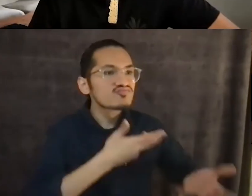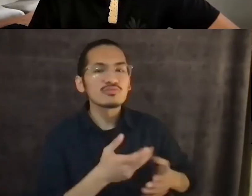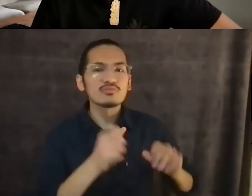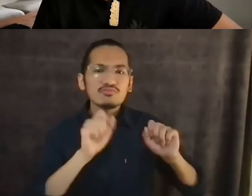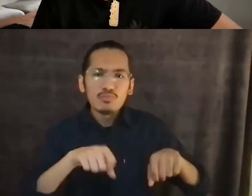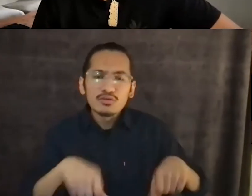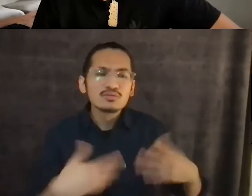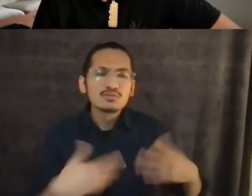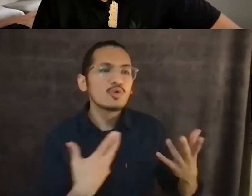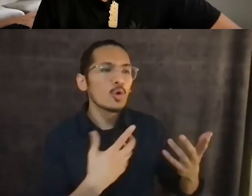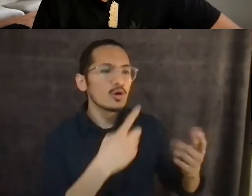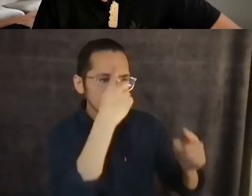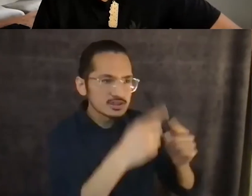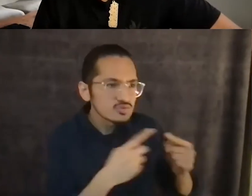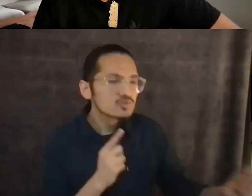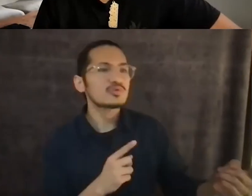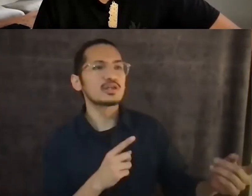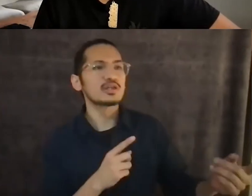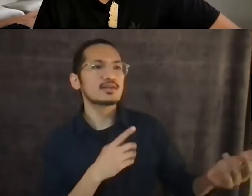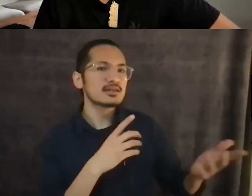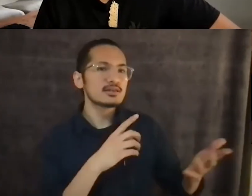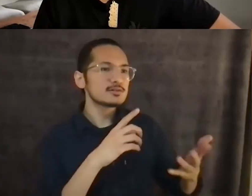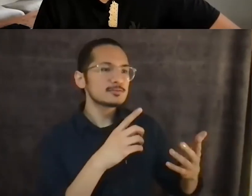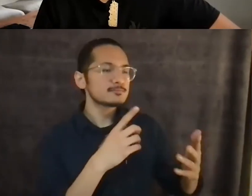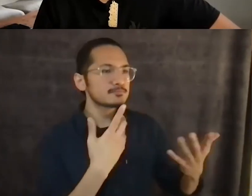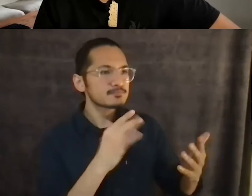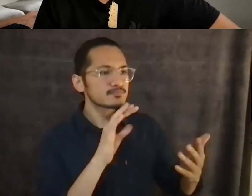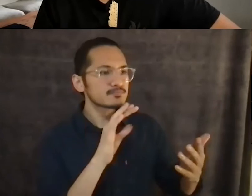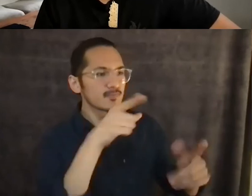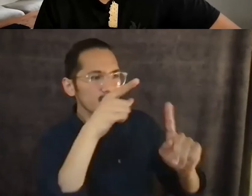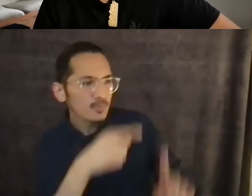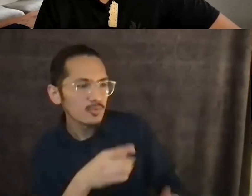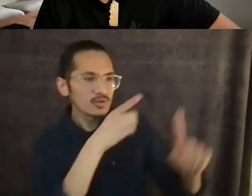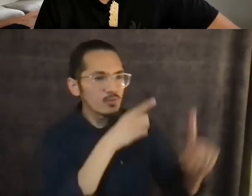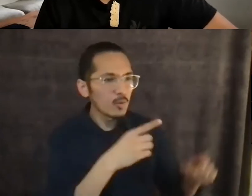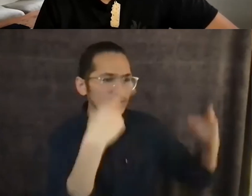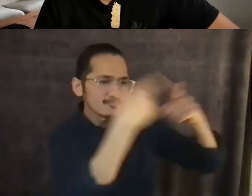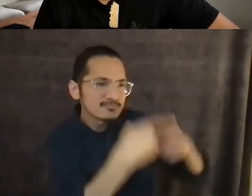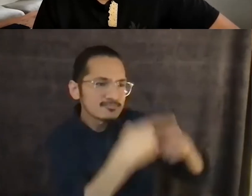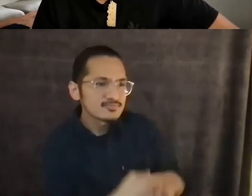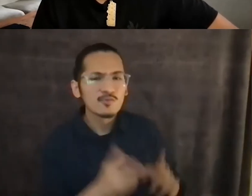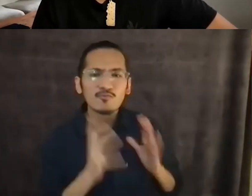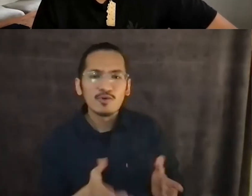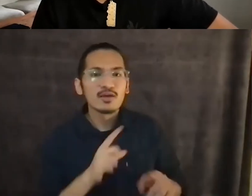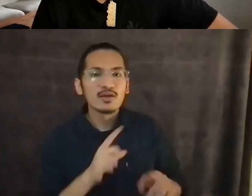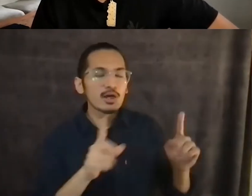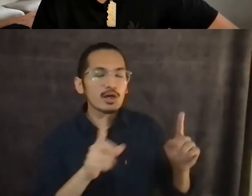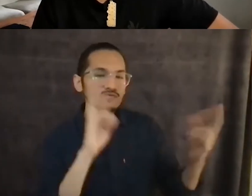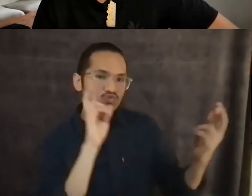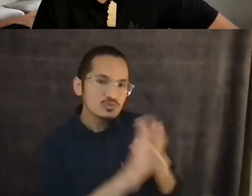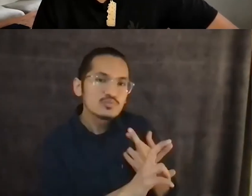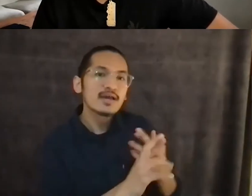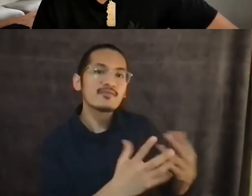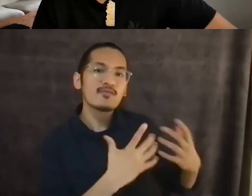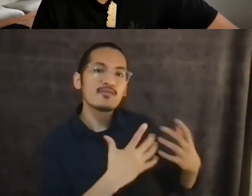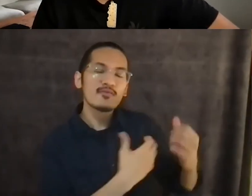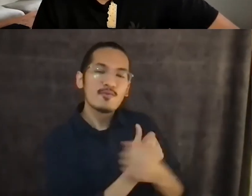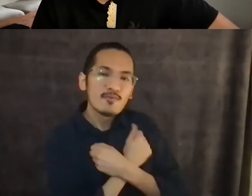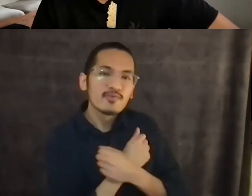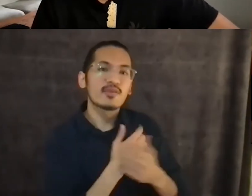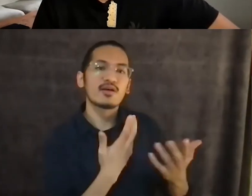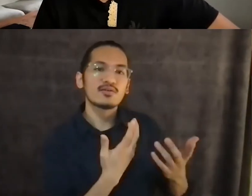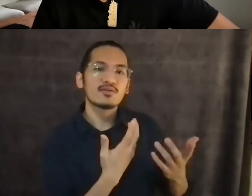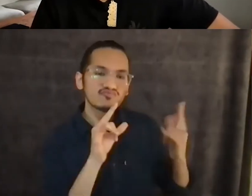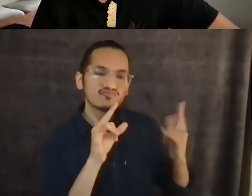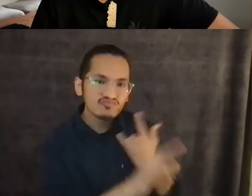Um, we do not have the institutional power at this point to outnumber.